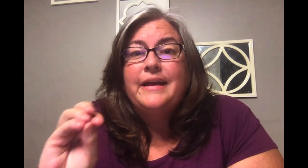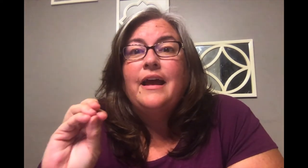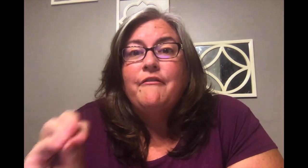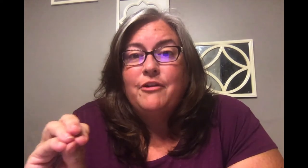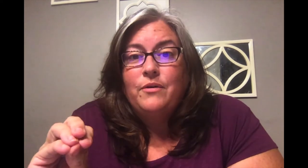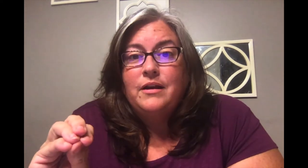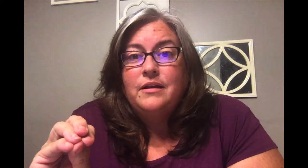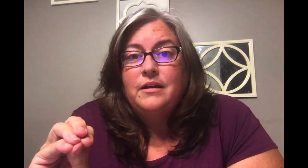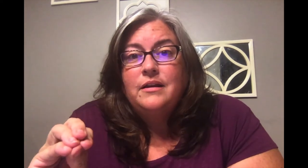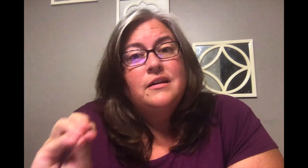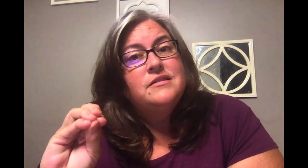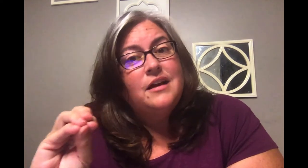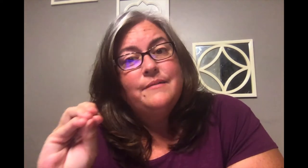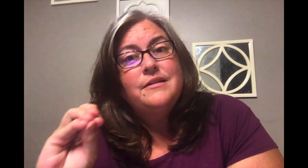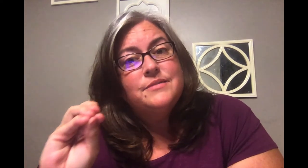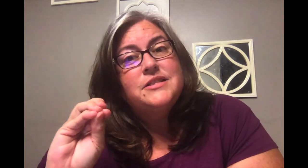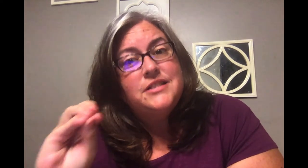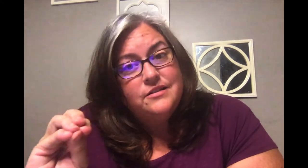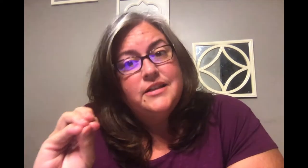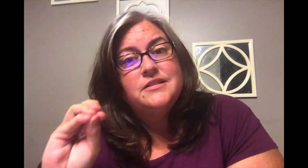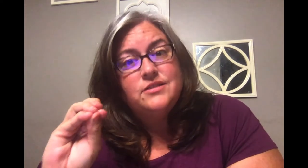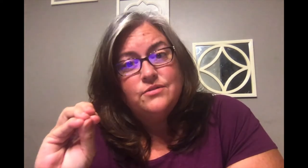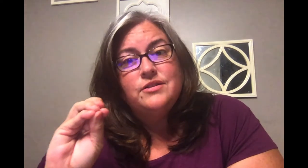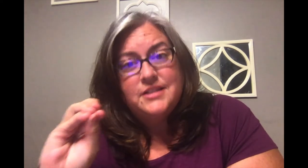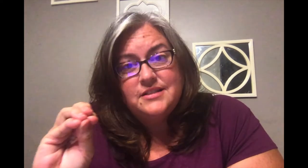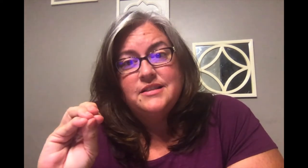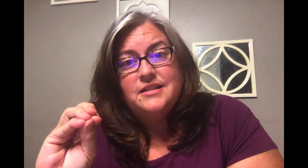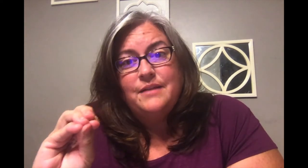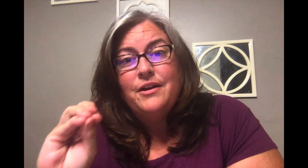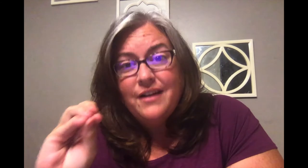everyone Talk about some serious Social distancing Am I right?